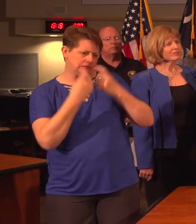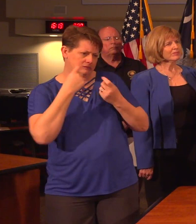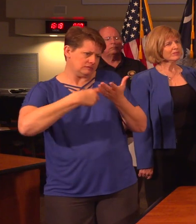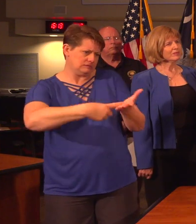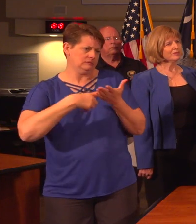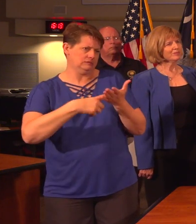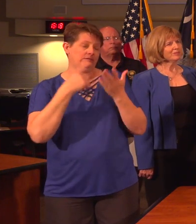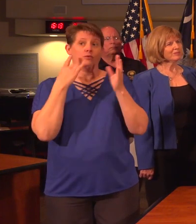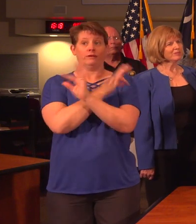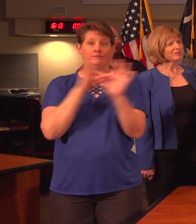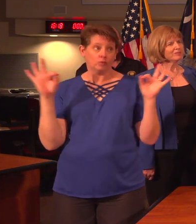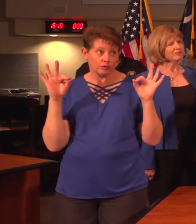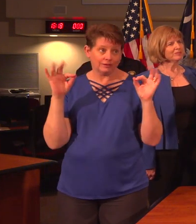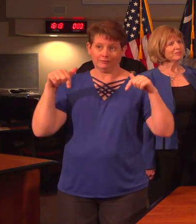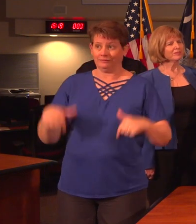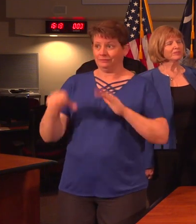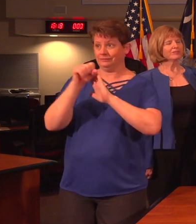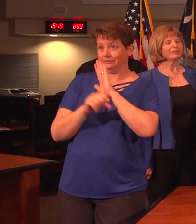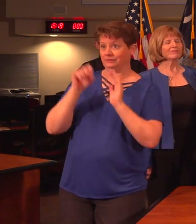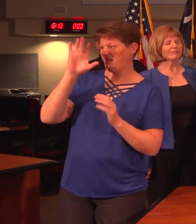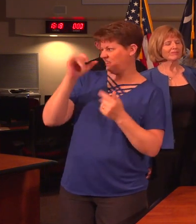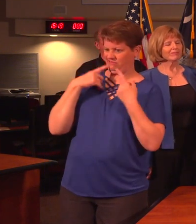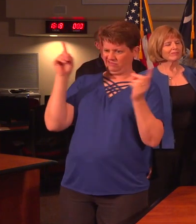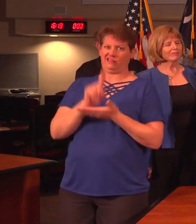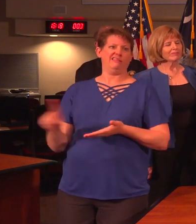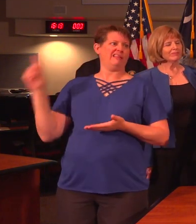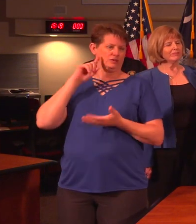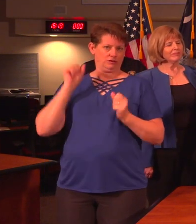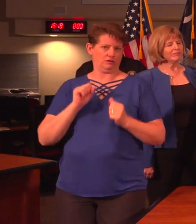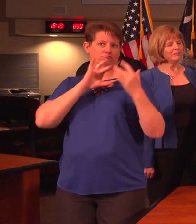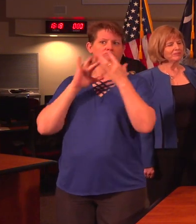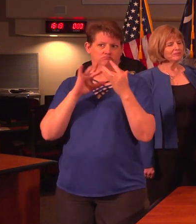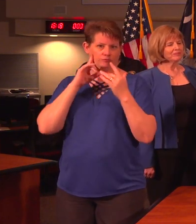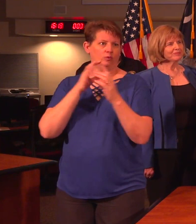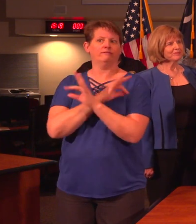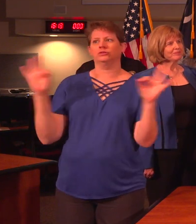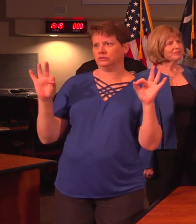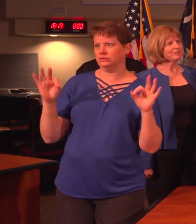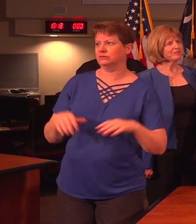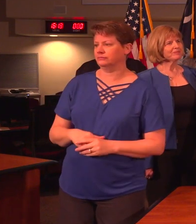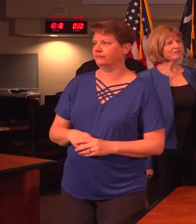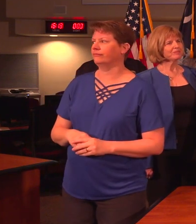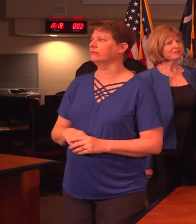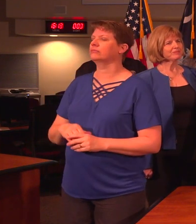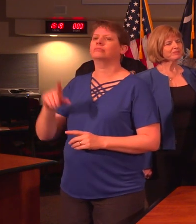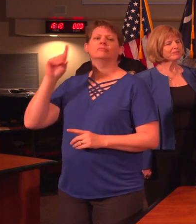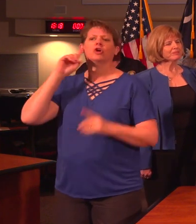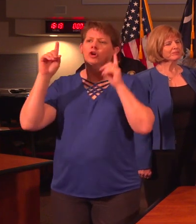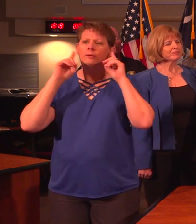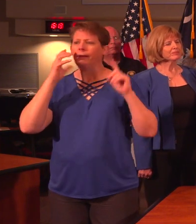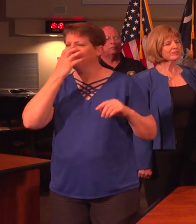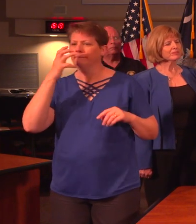for free at this time. That was announced last week. We've heard a lot about masks and their